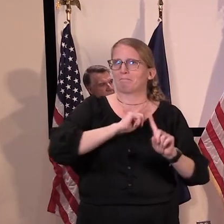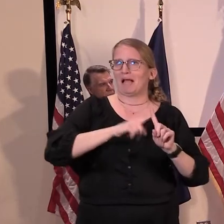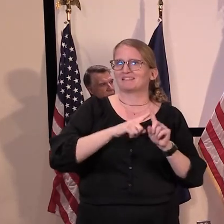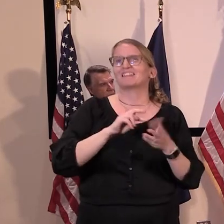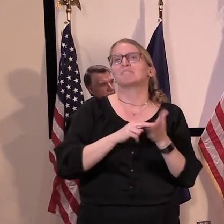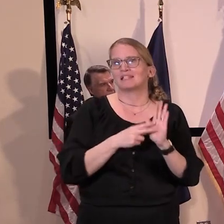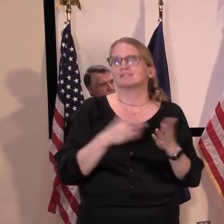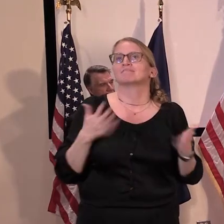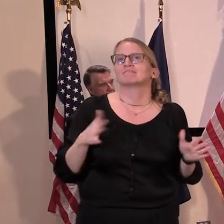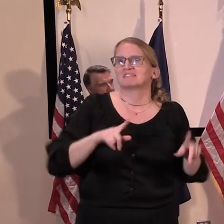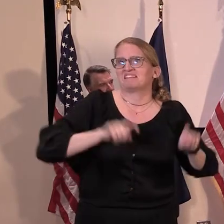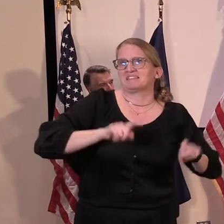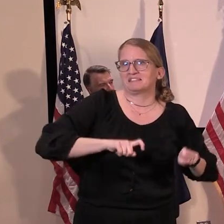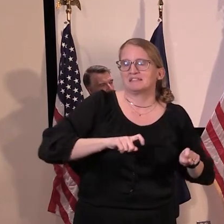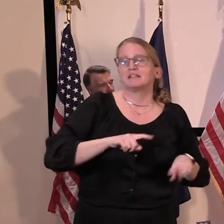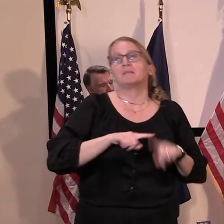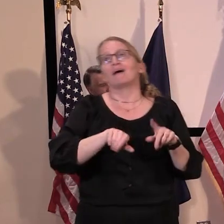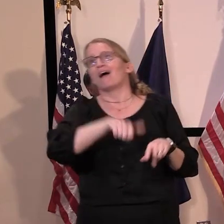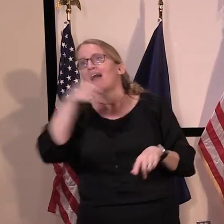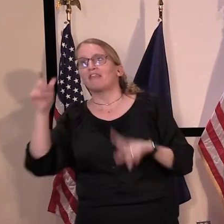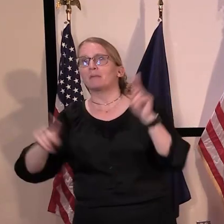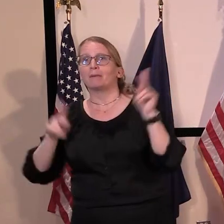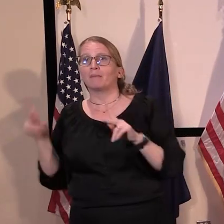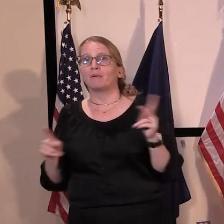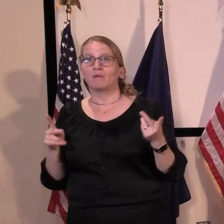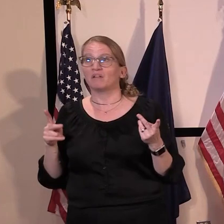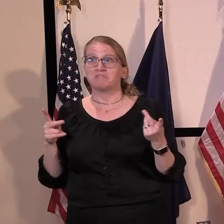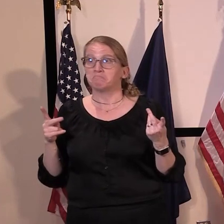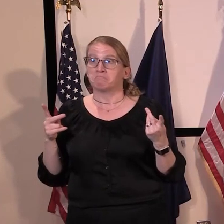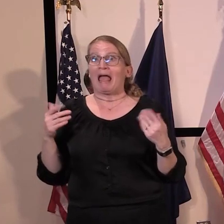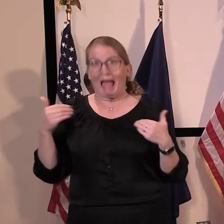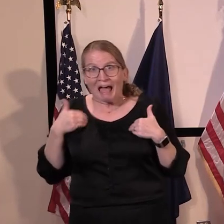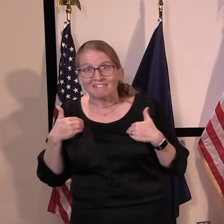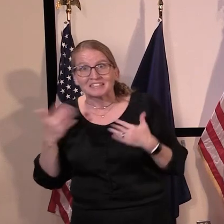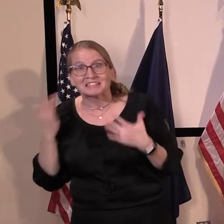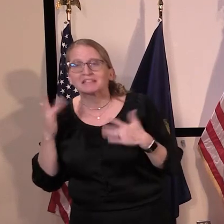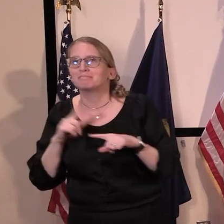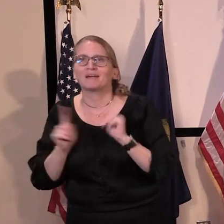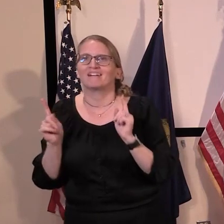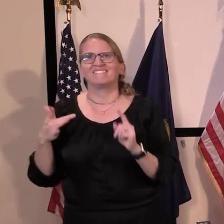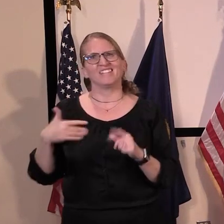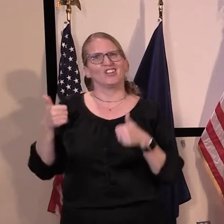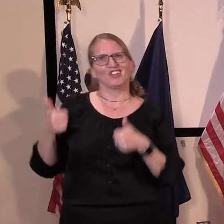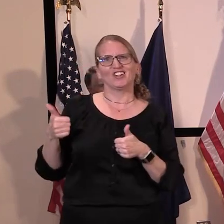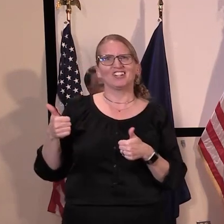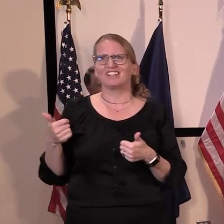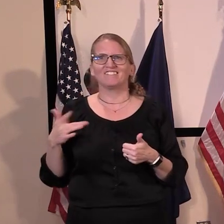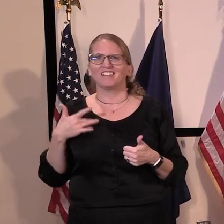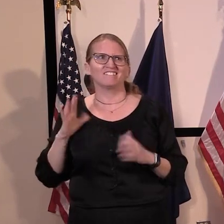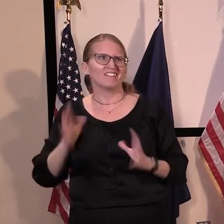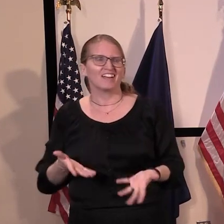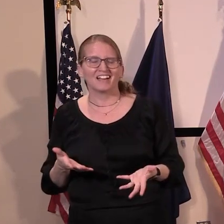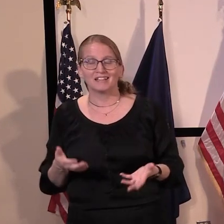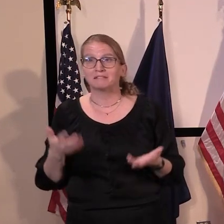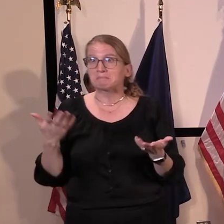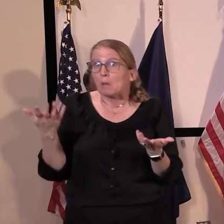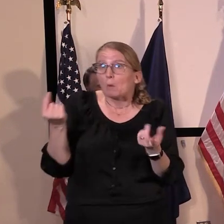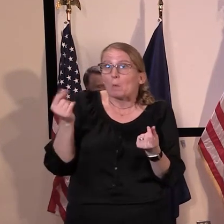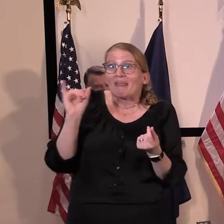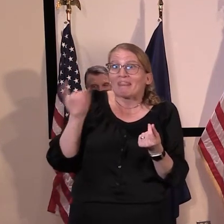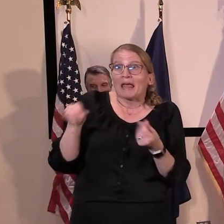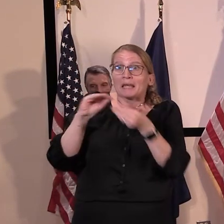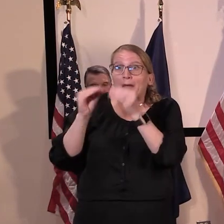Uh, of course, uh, you know, what the percentage that is asymptomatic, we talked to our experts about that, you know, the estimate could be